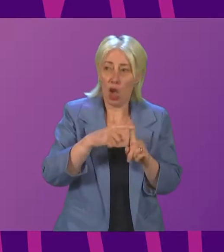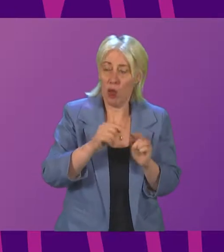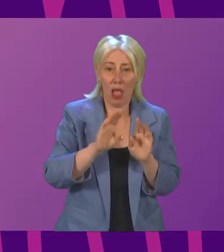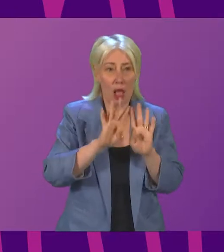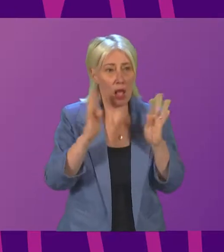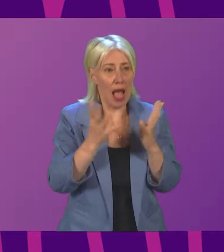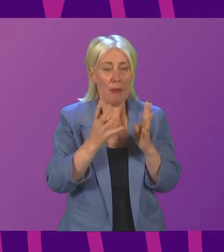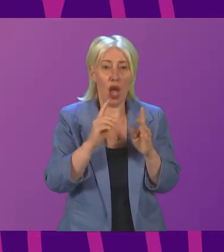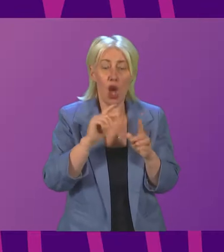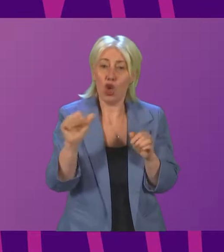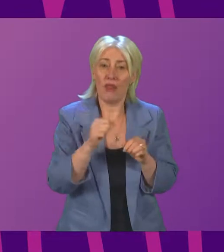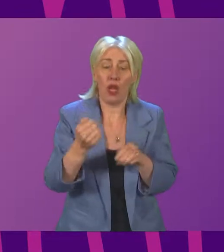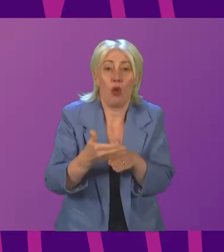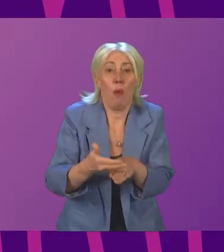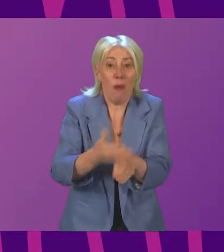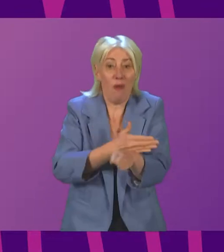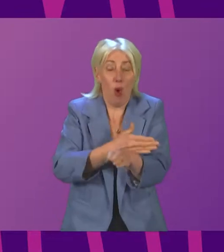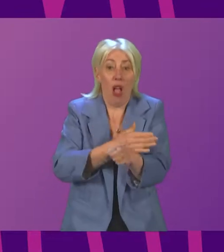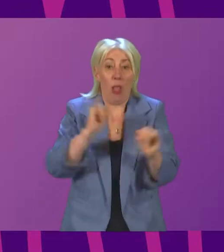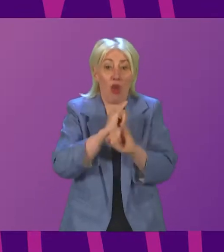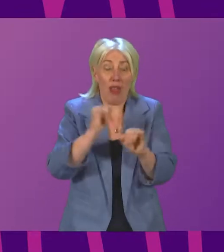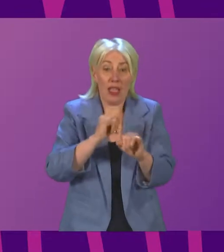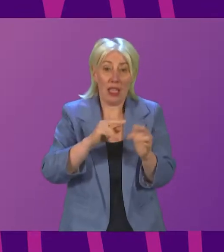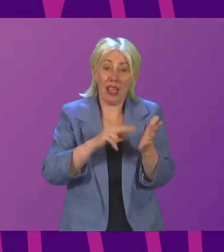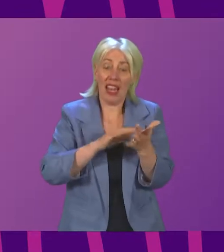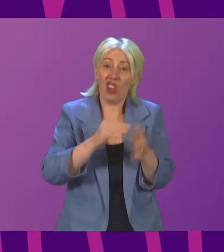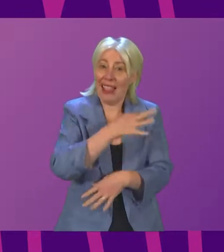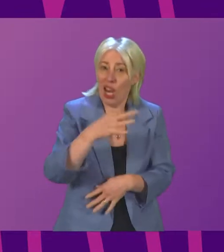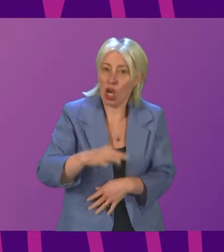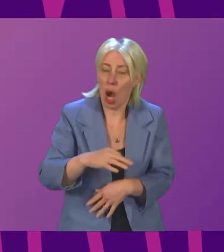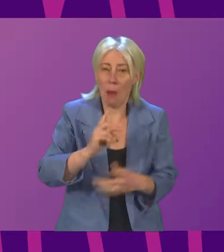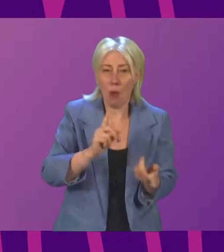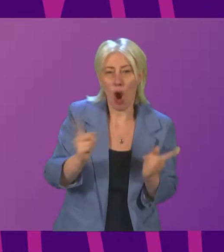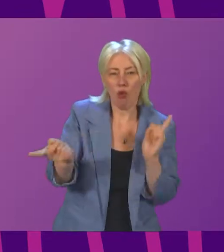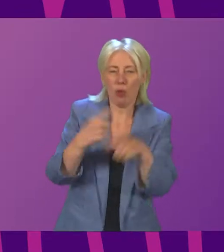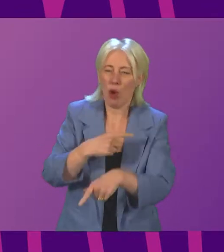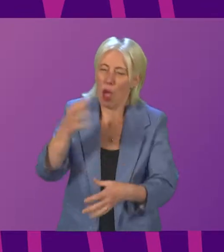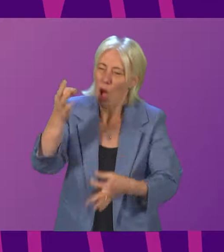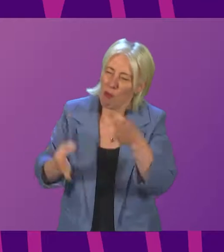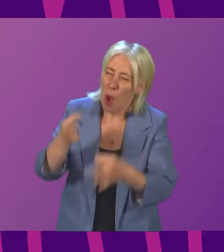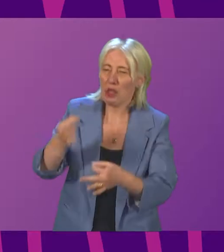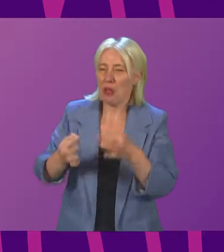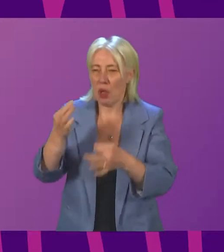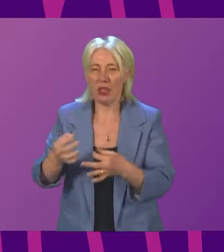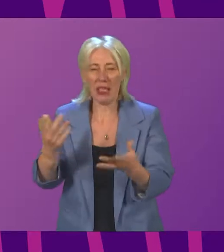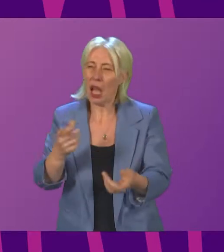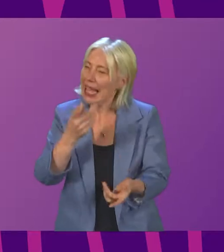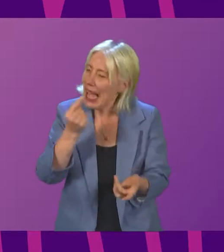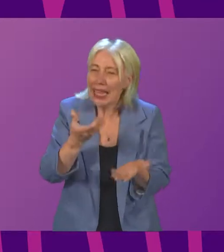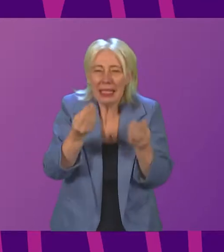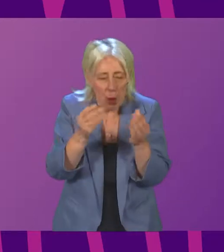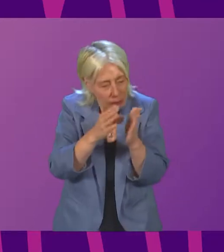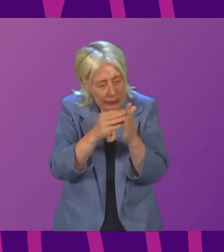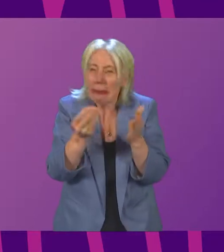that was declared in NHS Lanarkshire. And what he's given us back is politics. Can he tell us, can he give us a sample